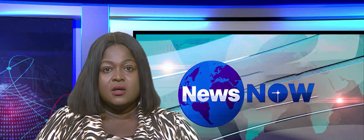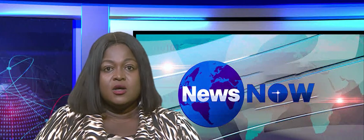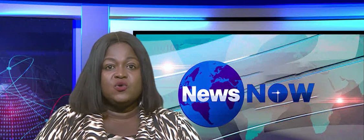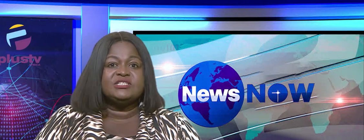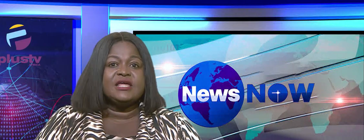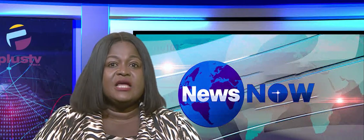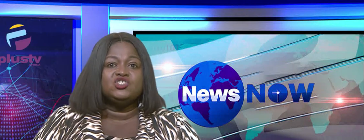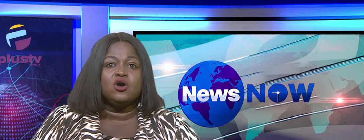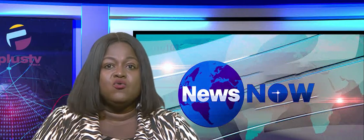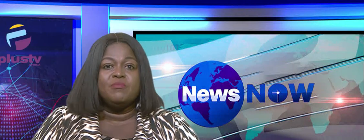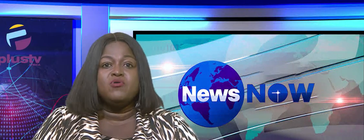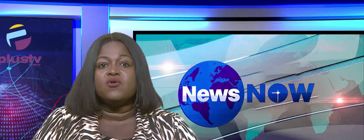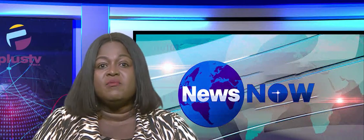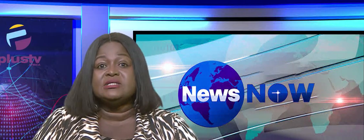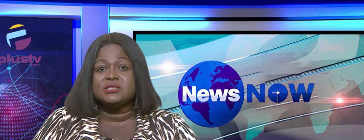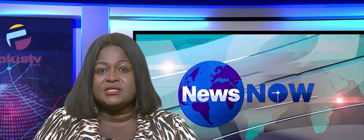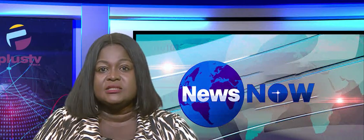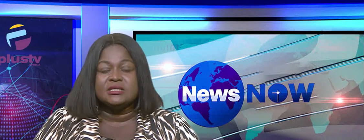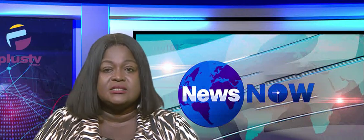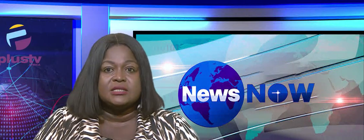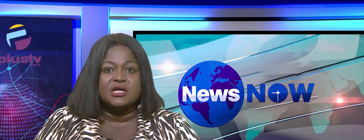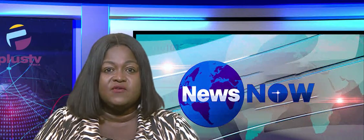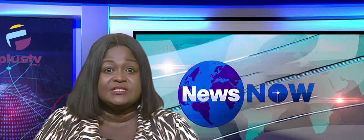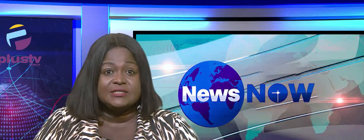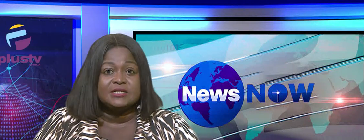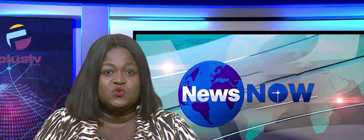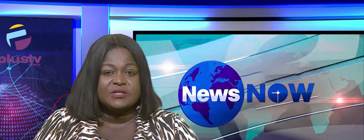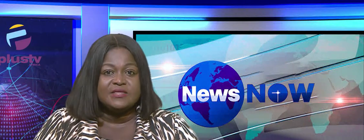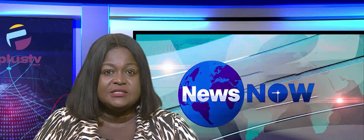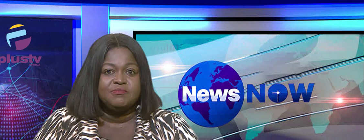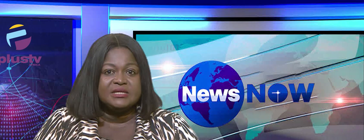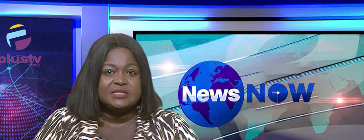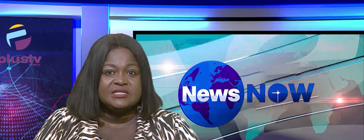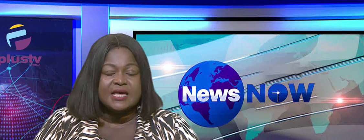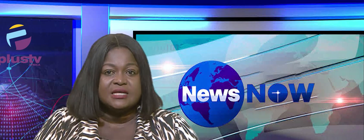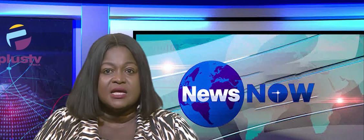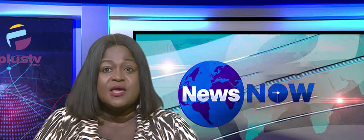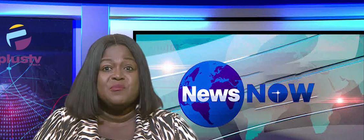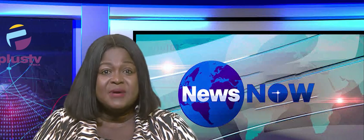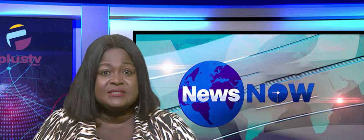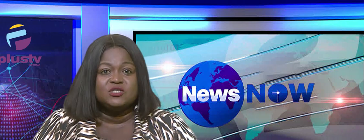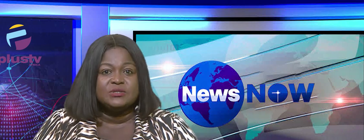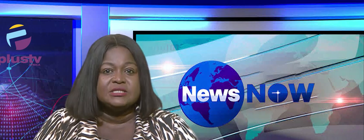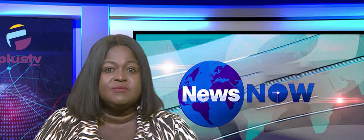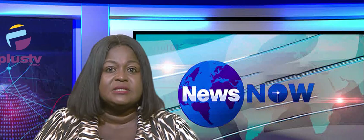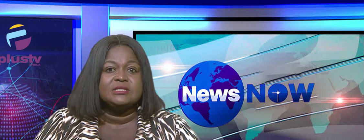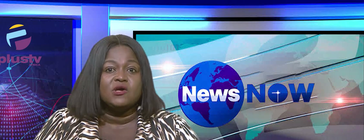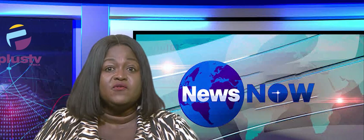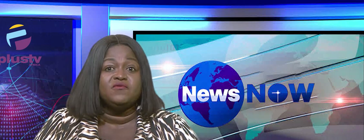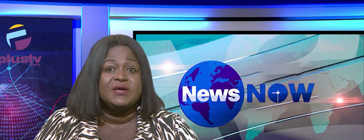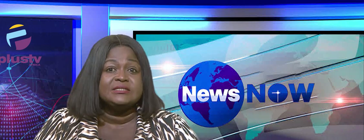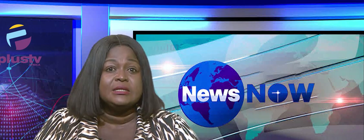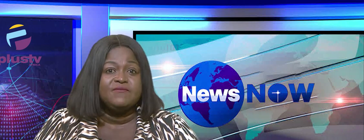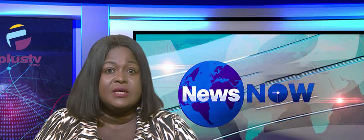Christian Anjoku, a program assistant at the Centre for Citizens with Disabilities, says persons with disabilities